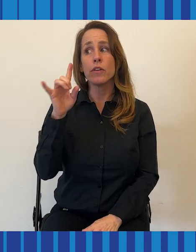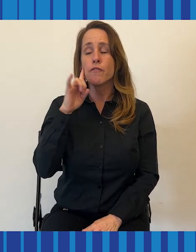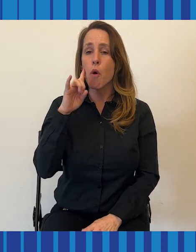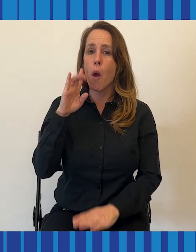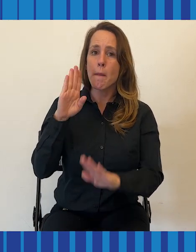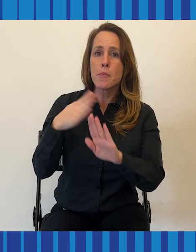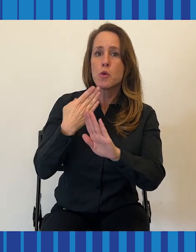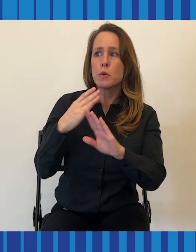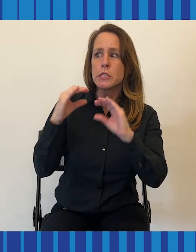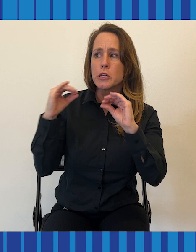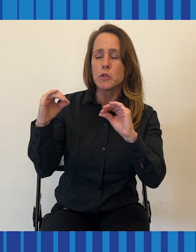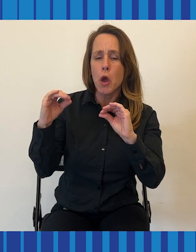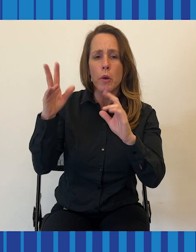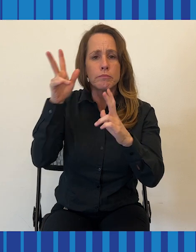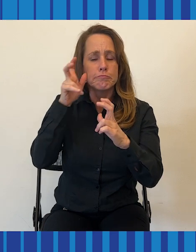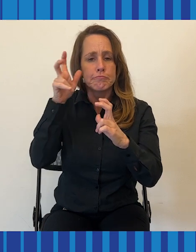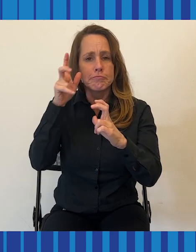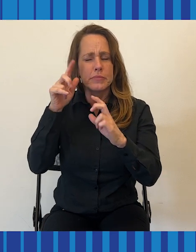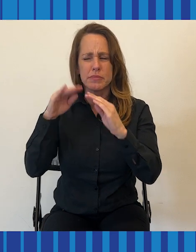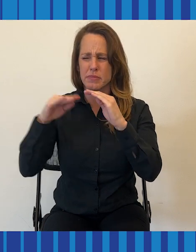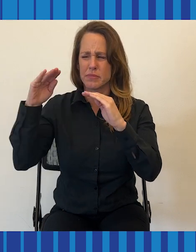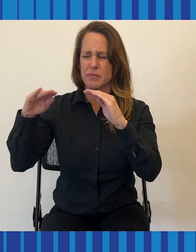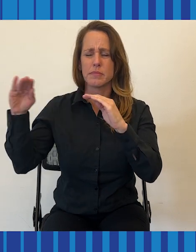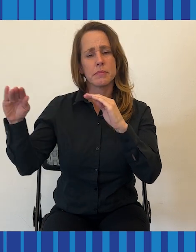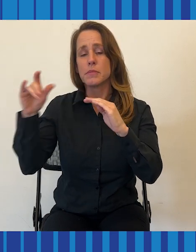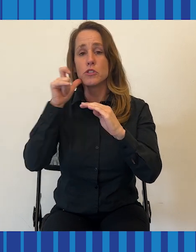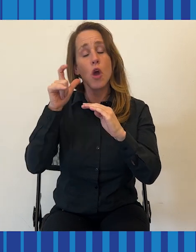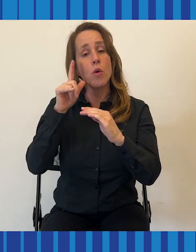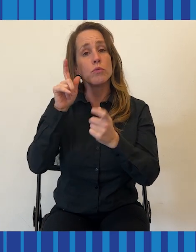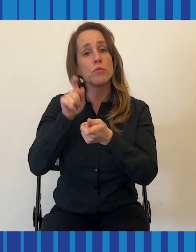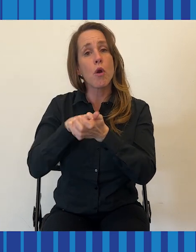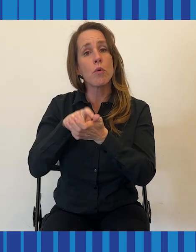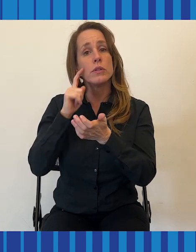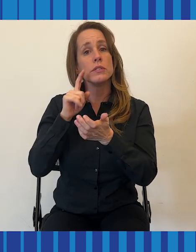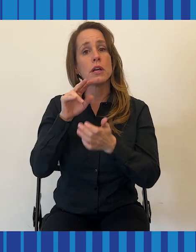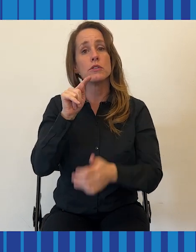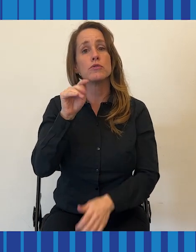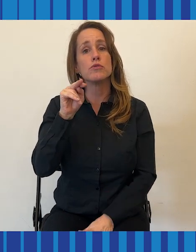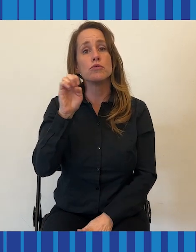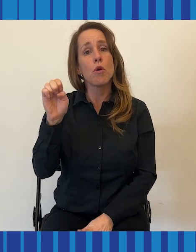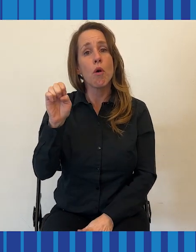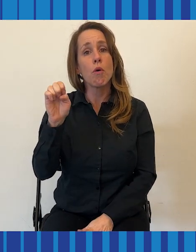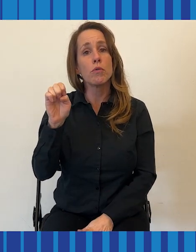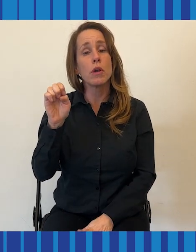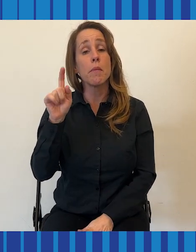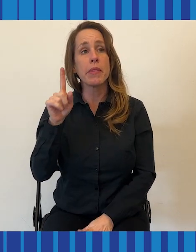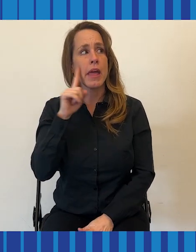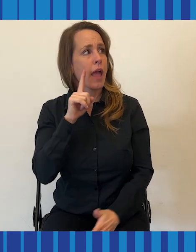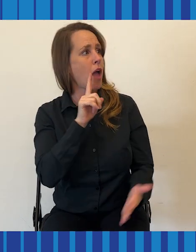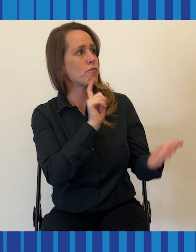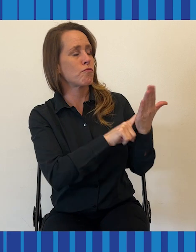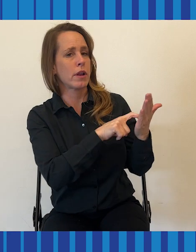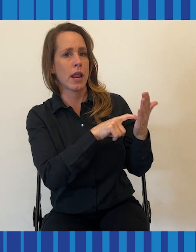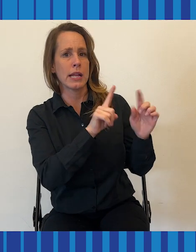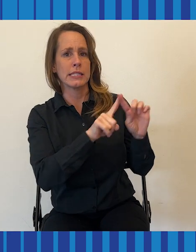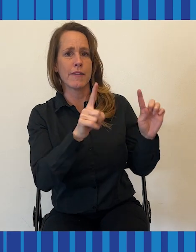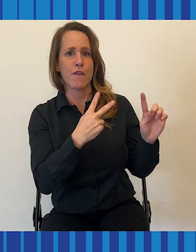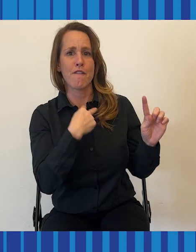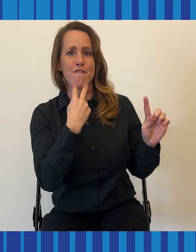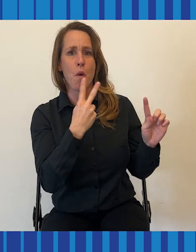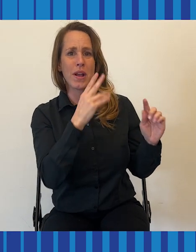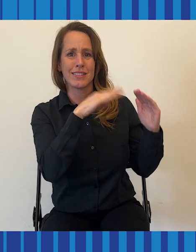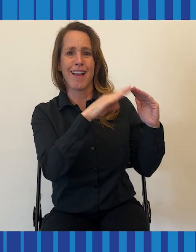as in music-wise, can't tell when things are out of tone, could also be somebody who can pick up